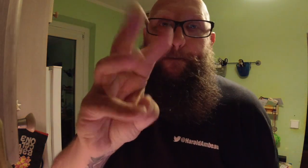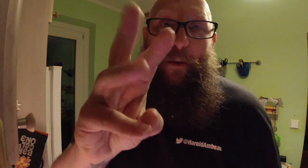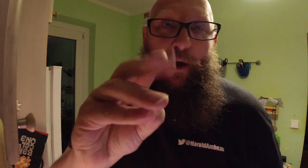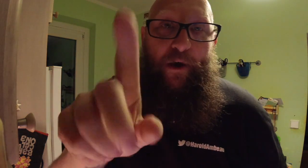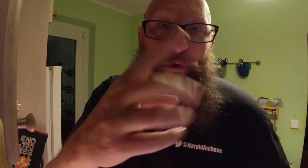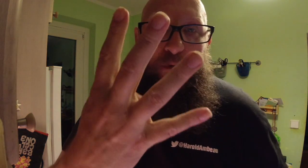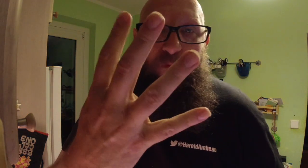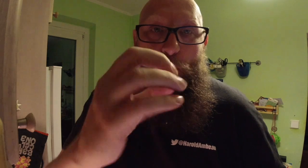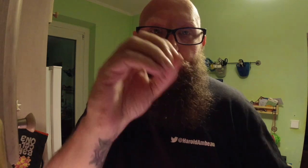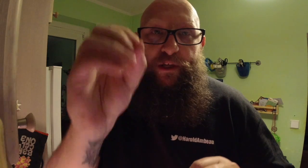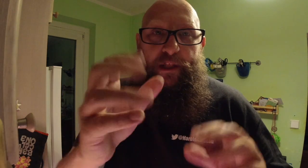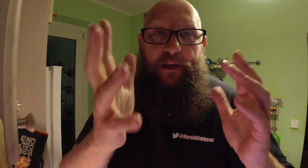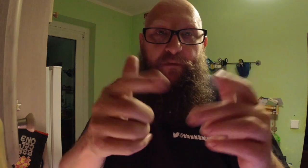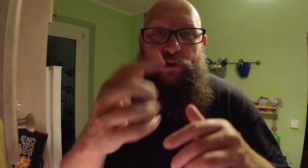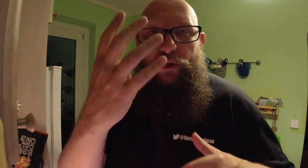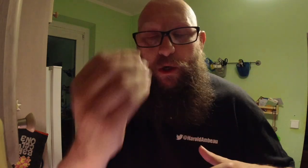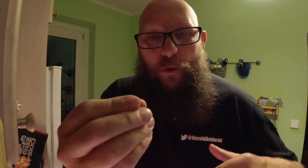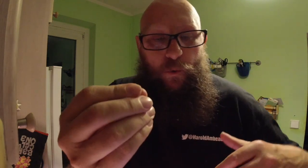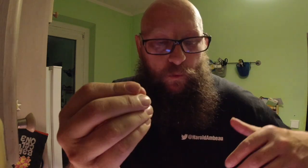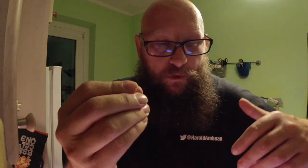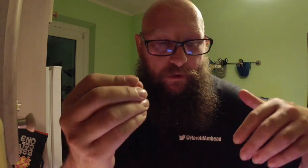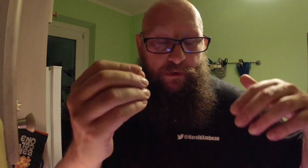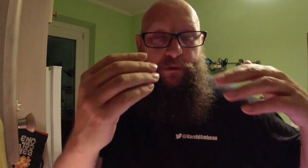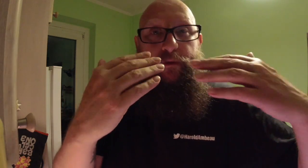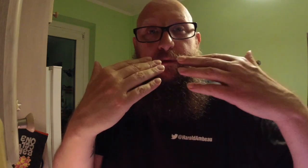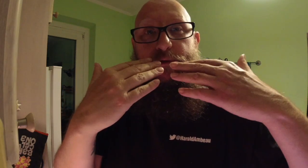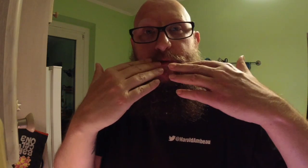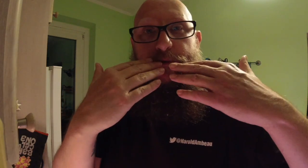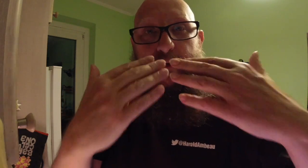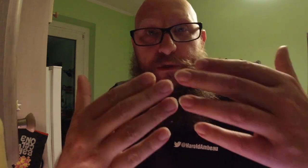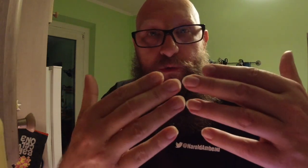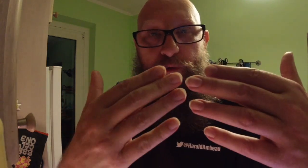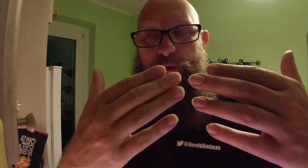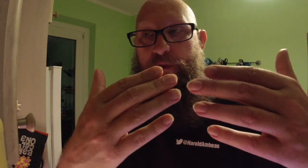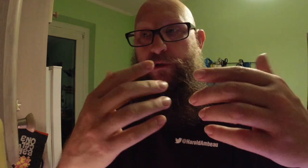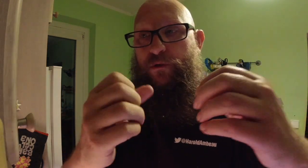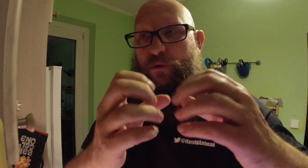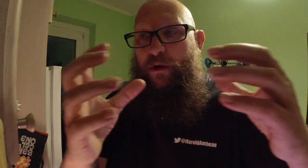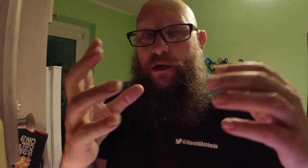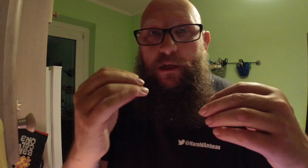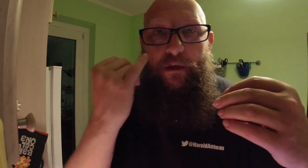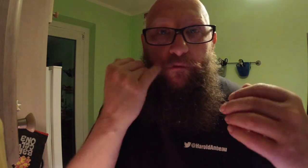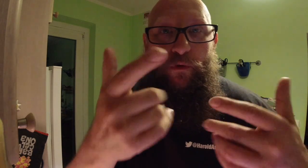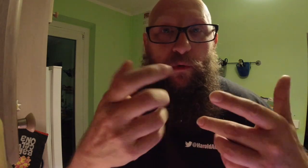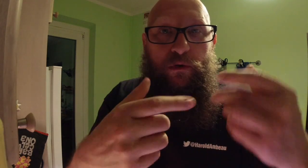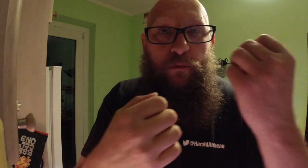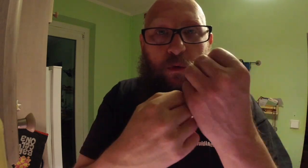There's only 4% left to go. Thank you so much. if you want to support